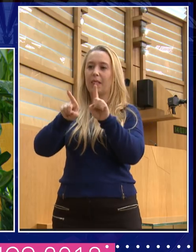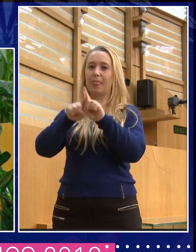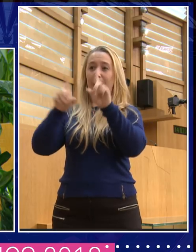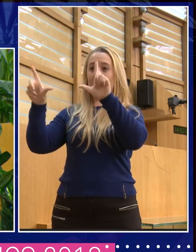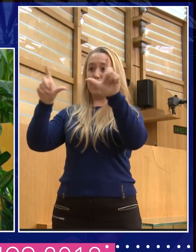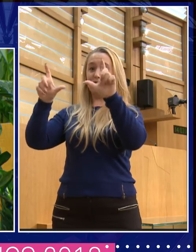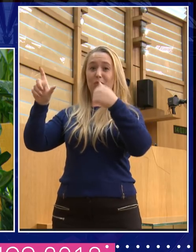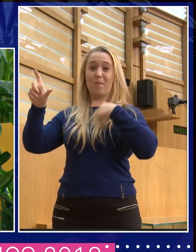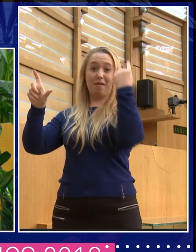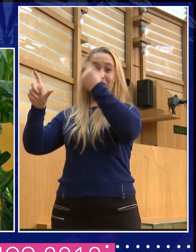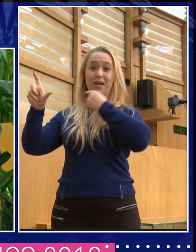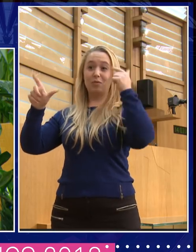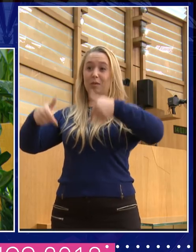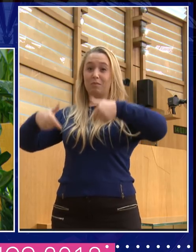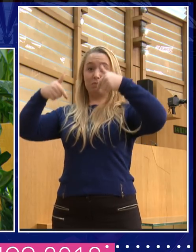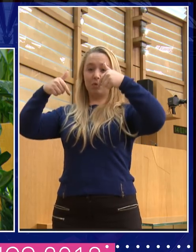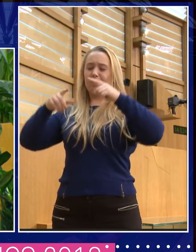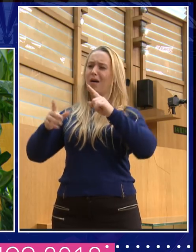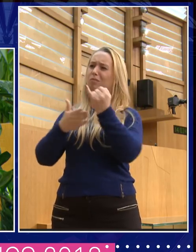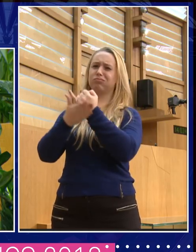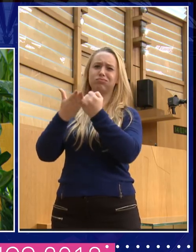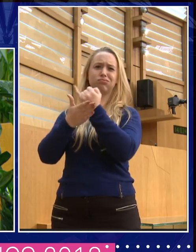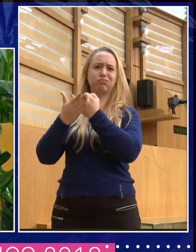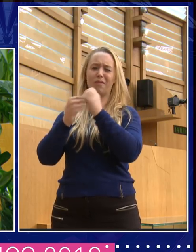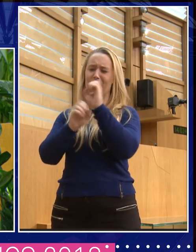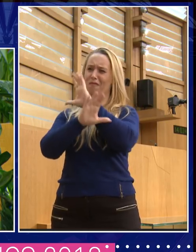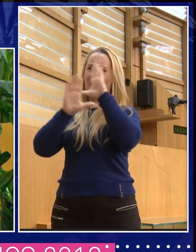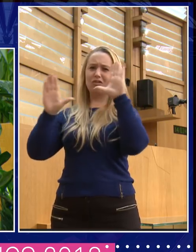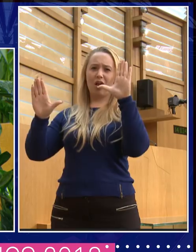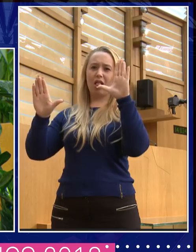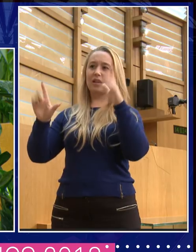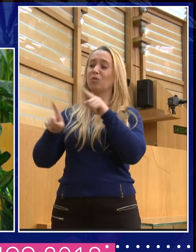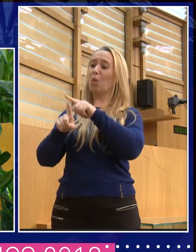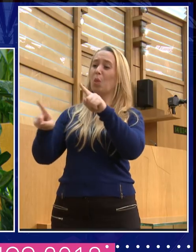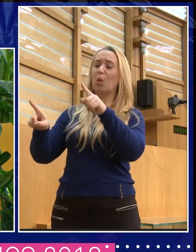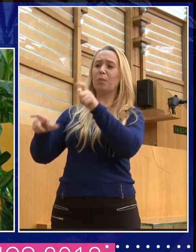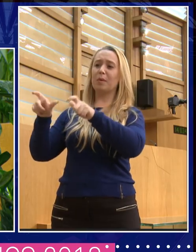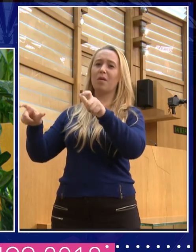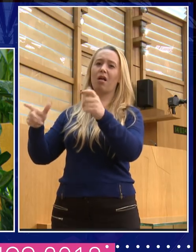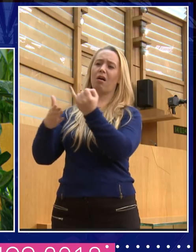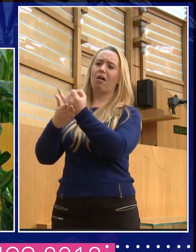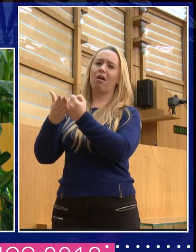Some of those guys, I think, are nasty. But many of them are lonely,